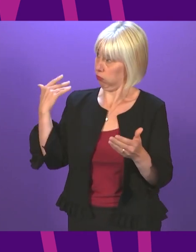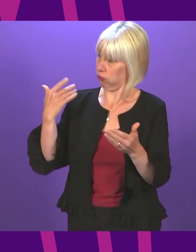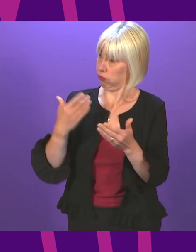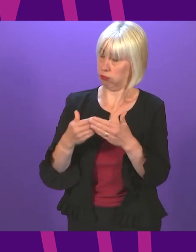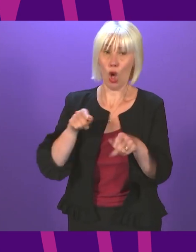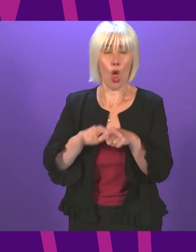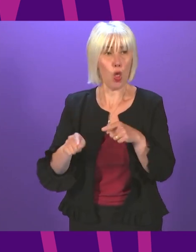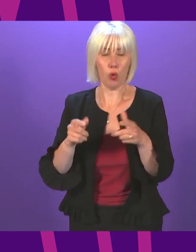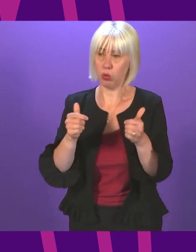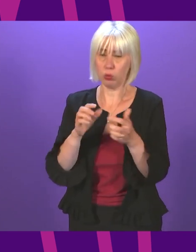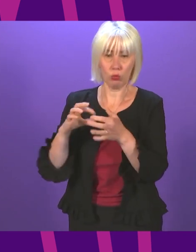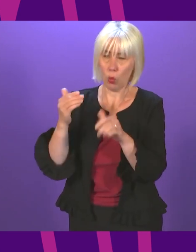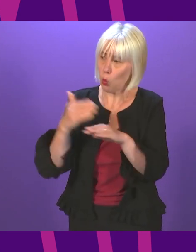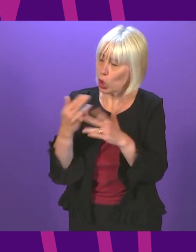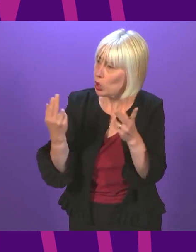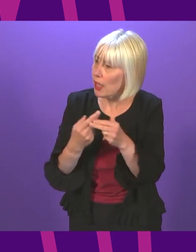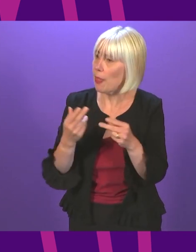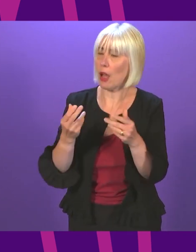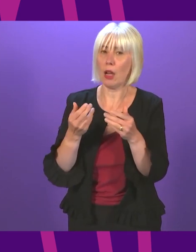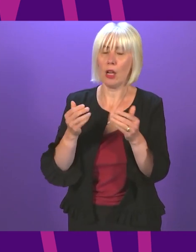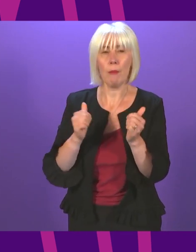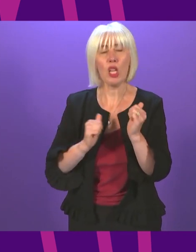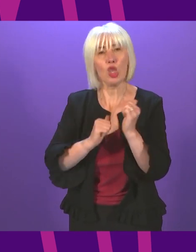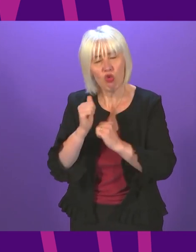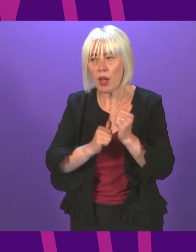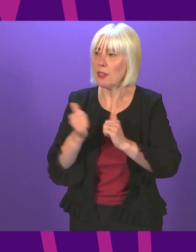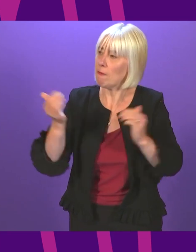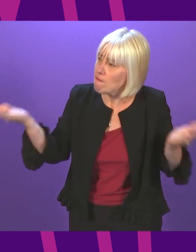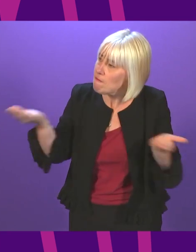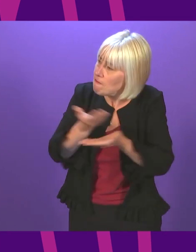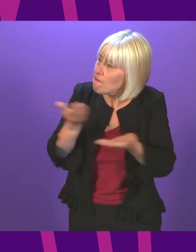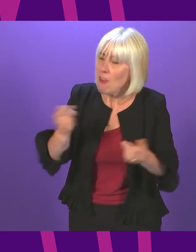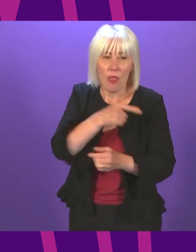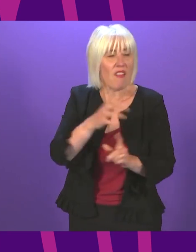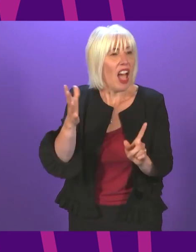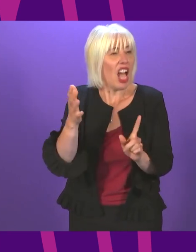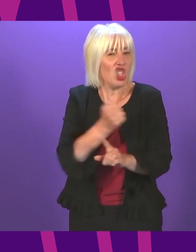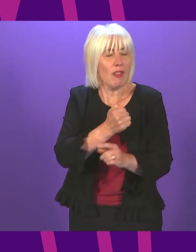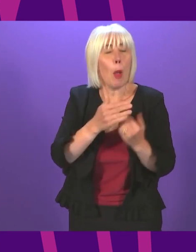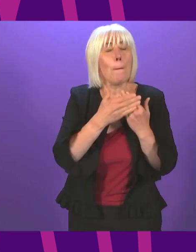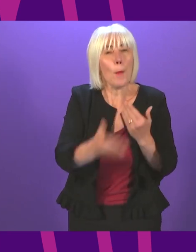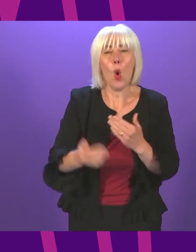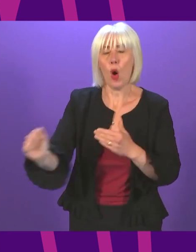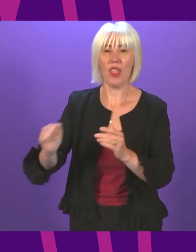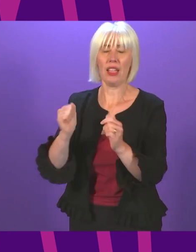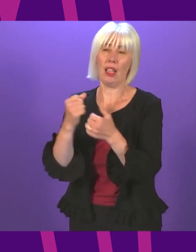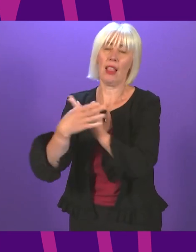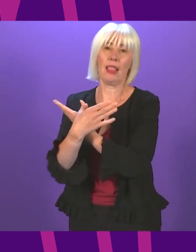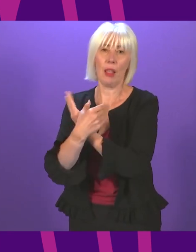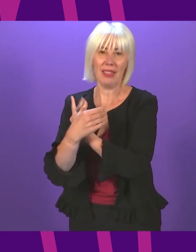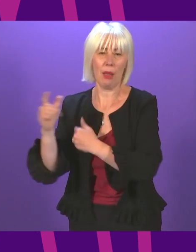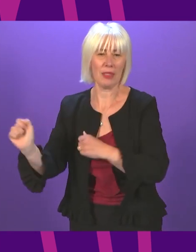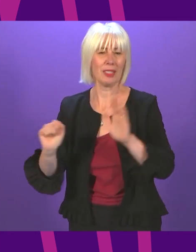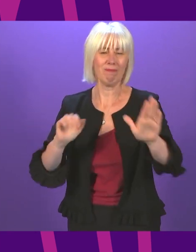and constructive opposition, achieved more than the Liberal Democrats have. And they will achieve even more in government. Excuse me. Sorry,